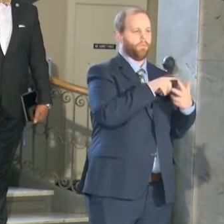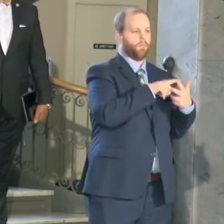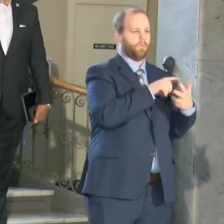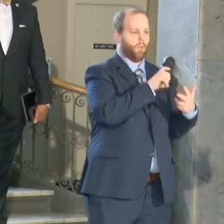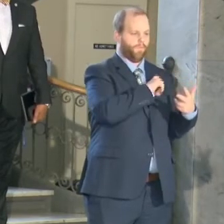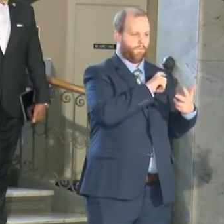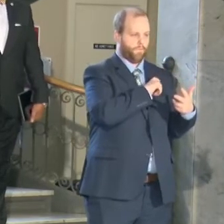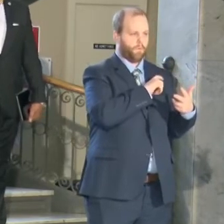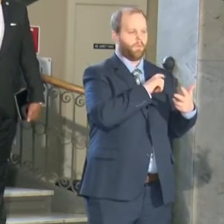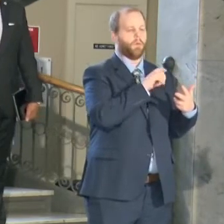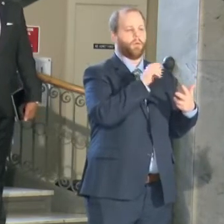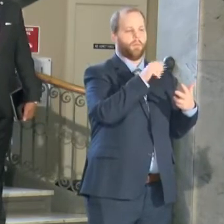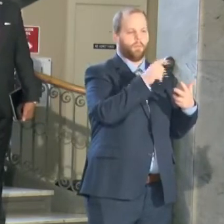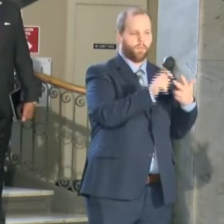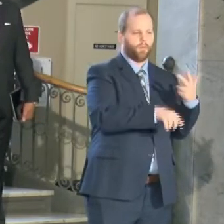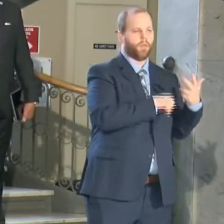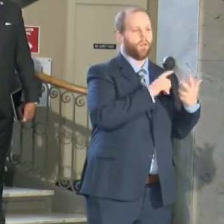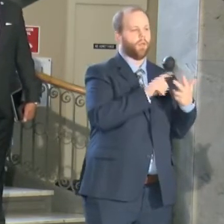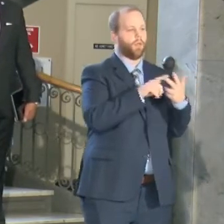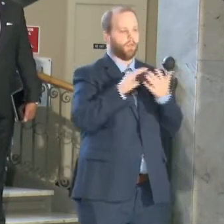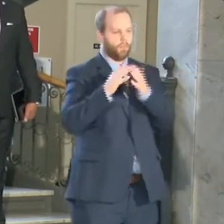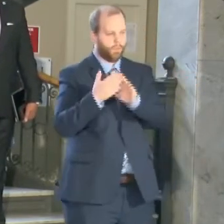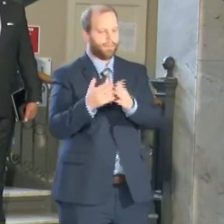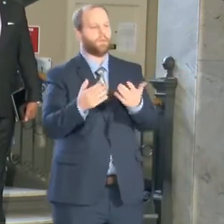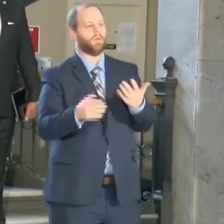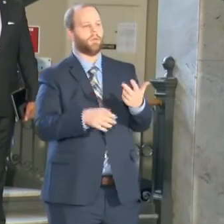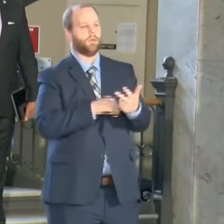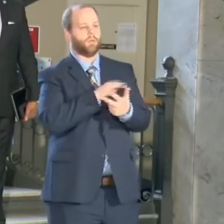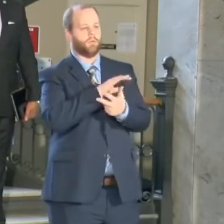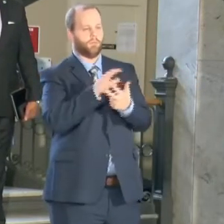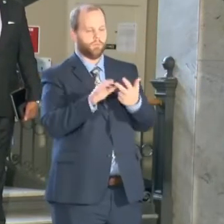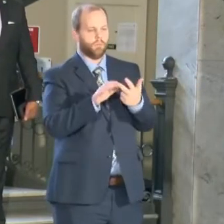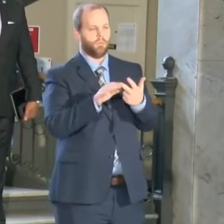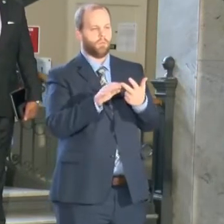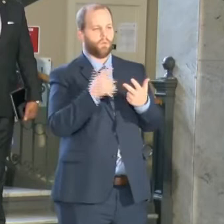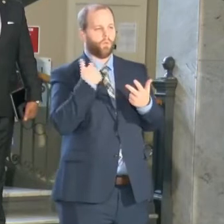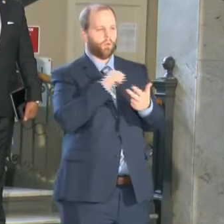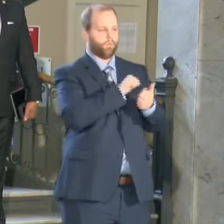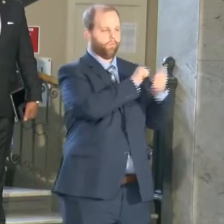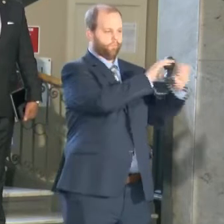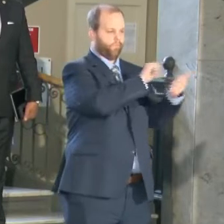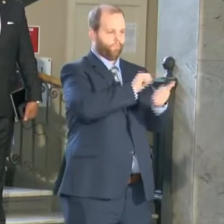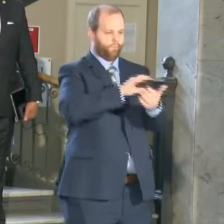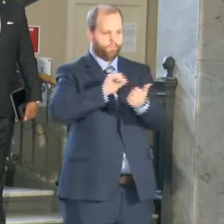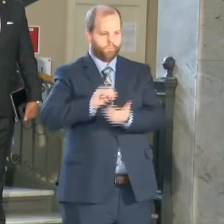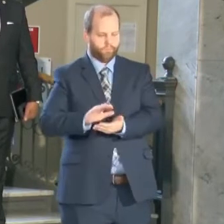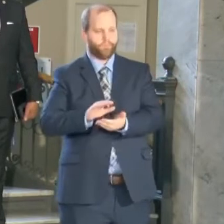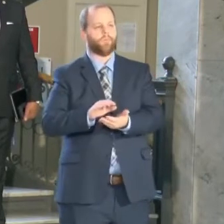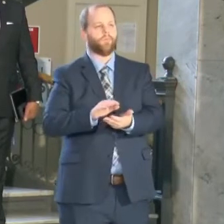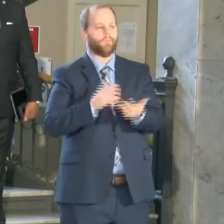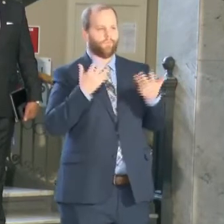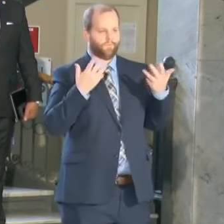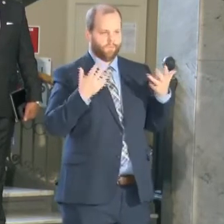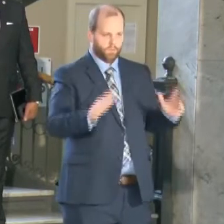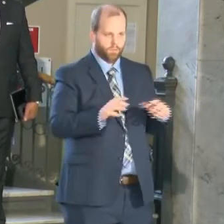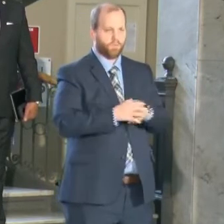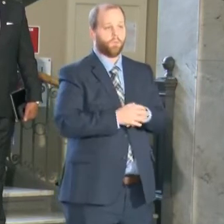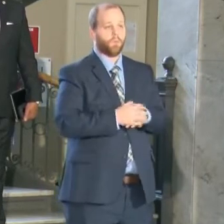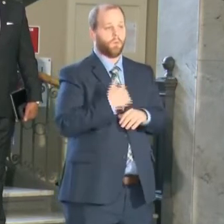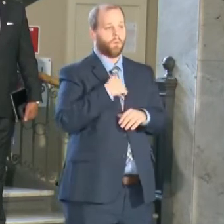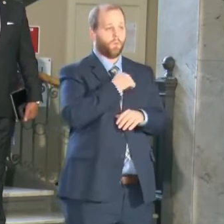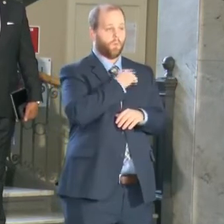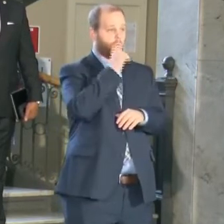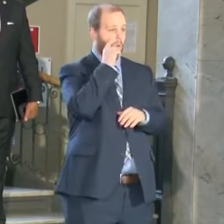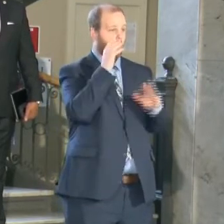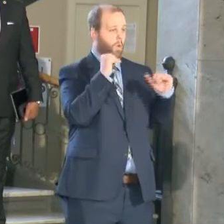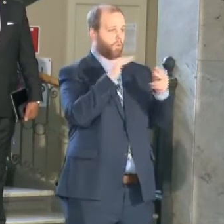help of our community and our intel and we have been able to address those issues, we hope that these are long-term